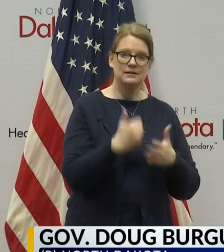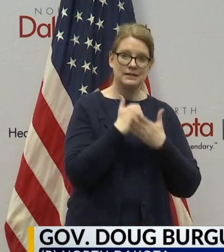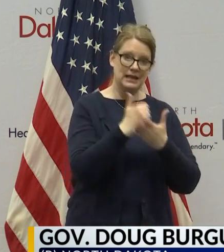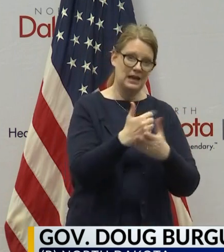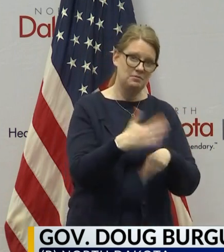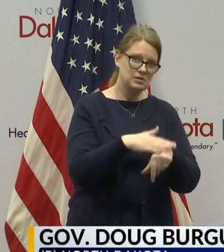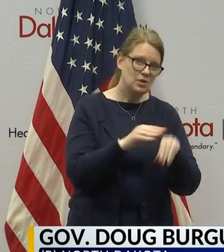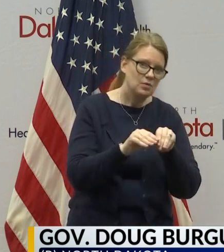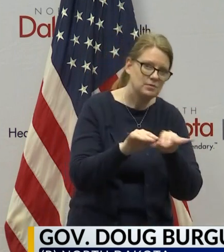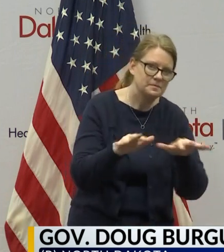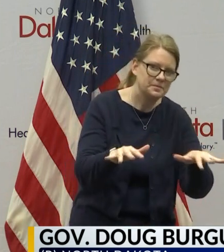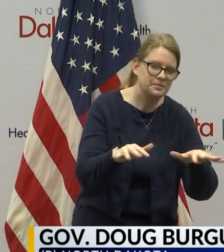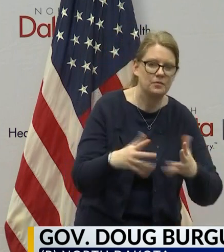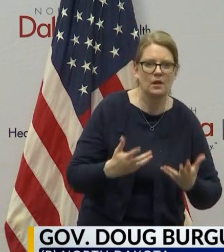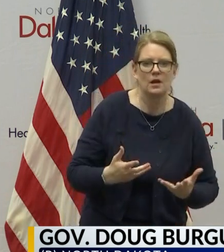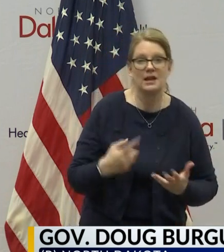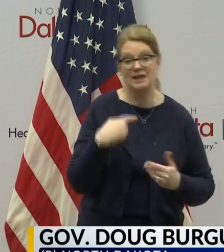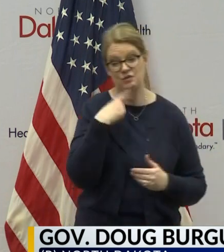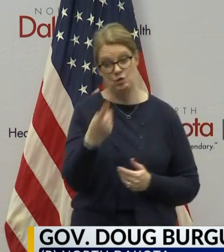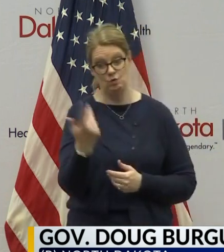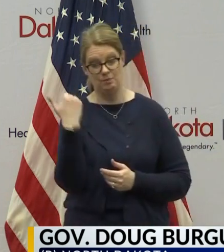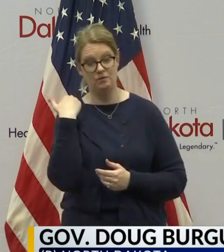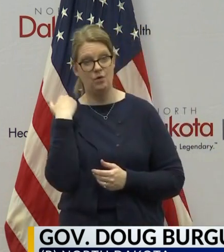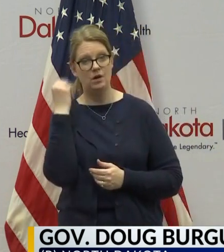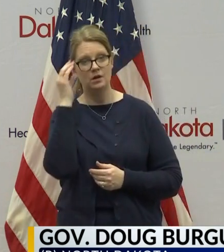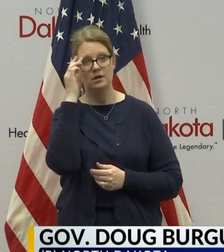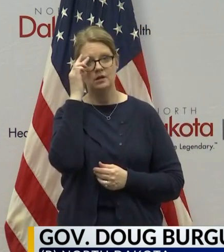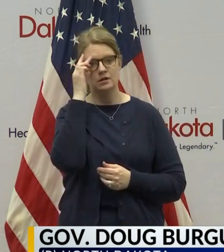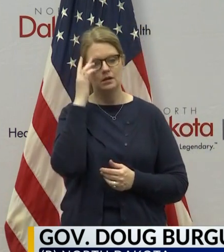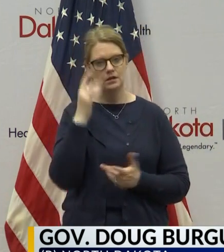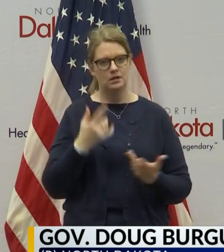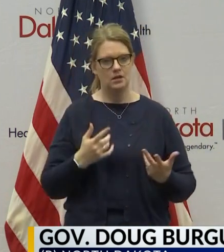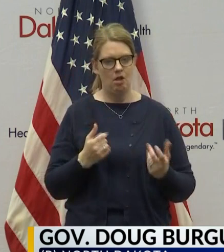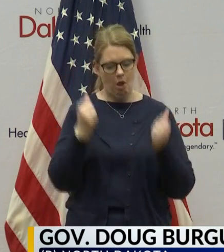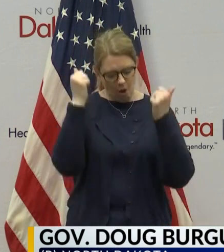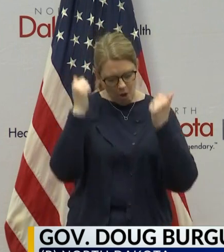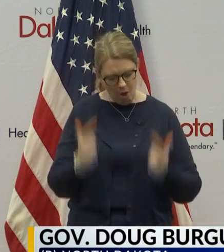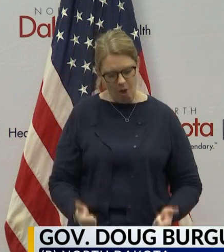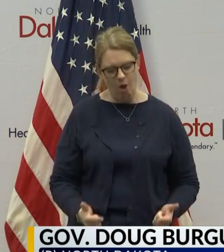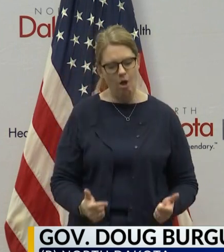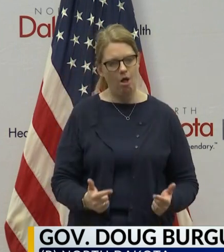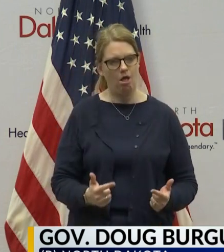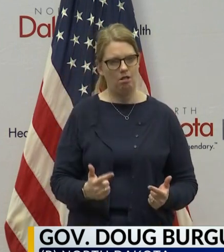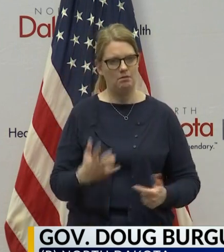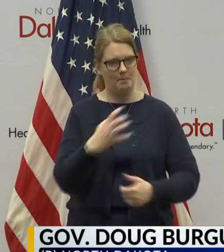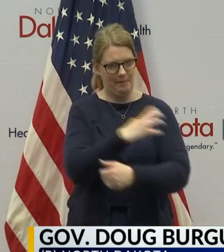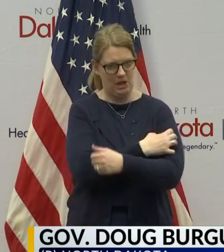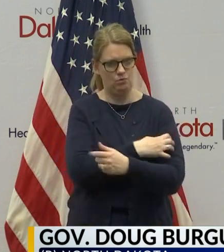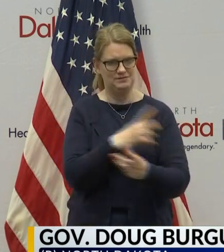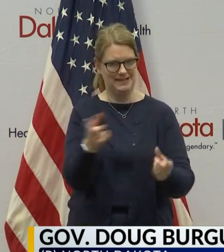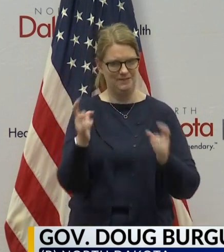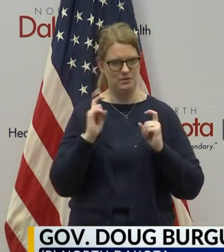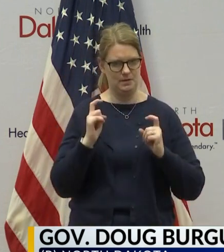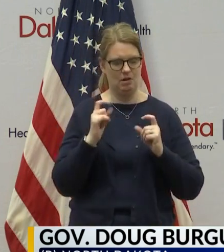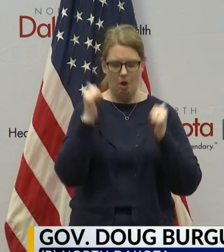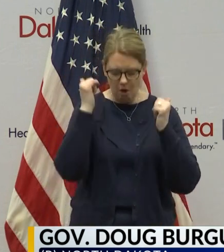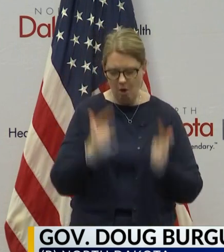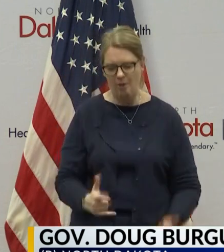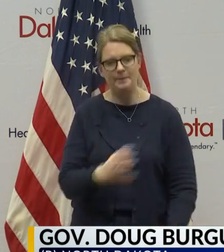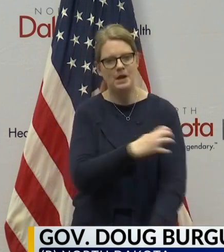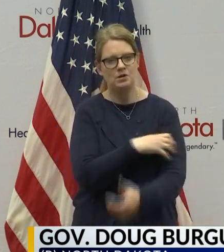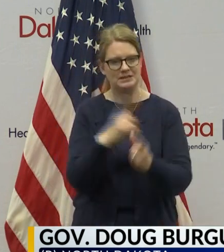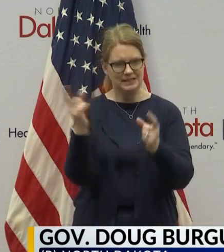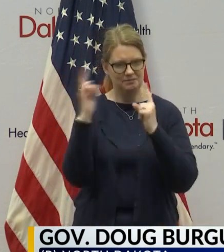participate in this. And as I've said before, I will use every tool at my disposal and all the powers that are granted to me as governor